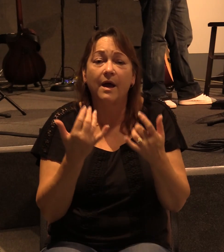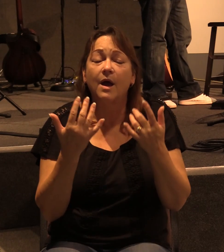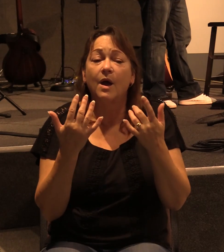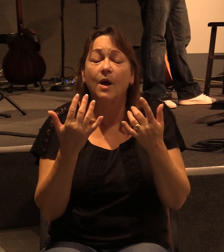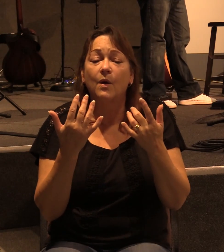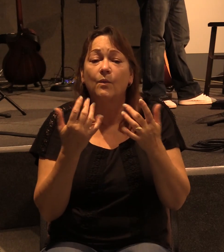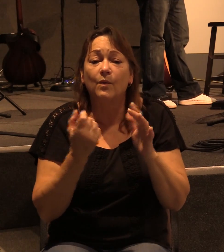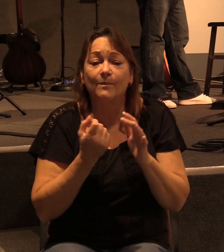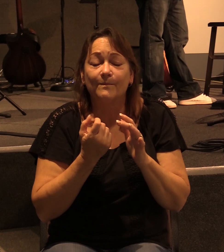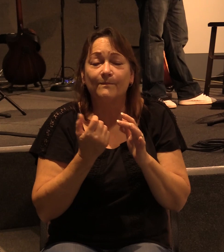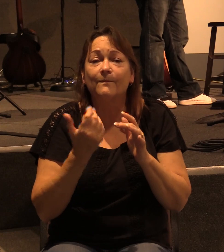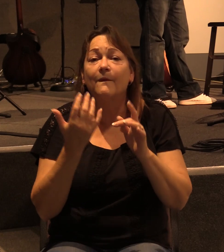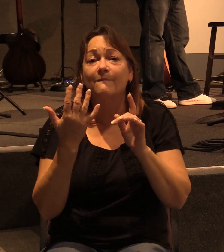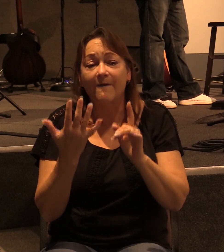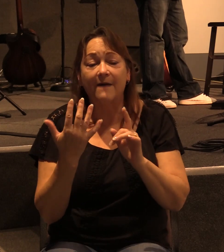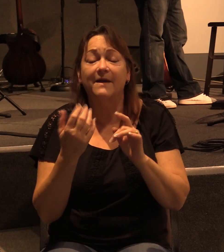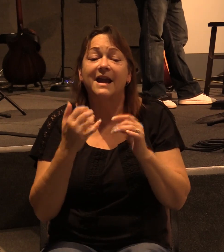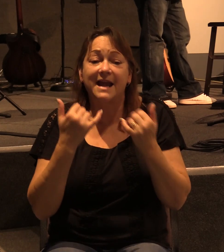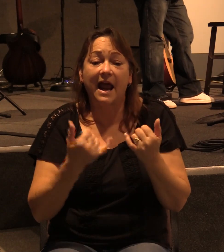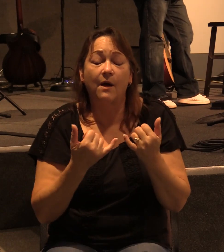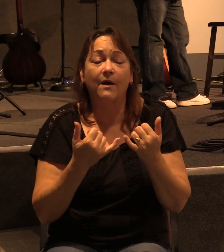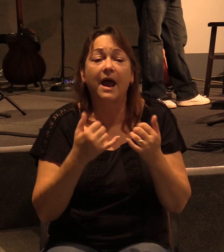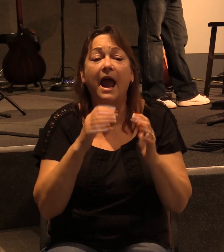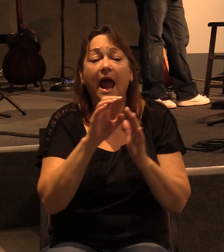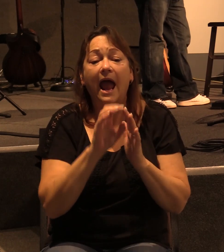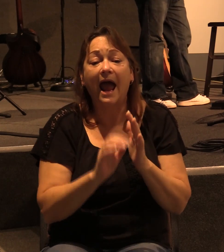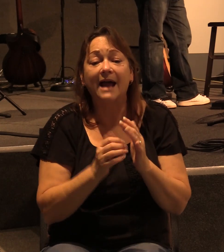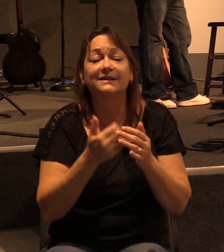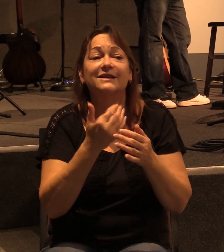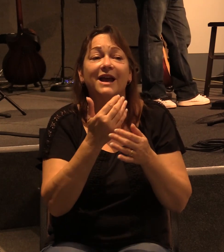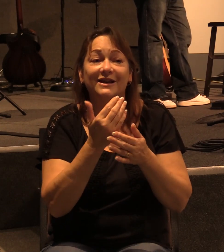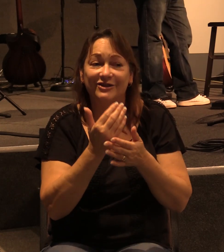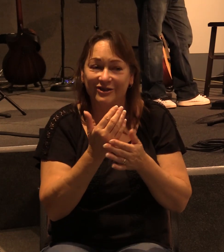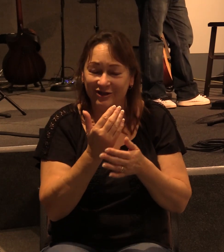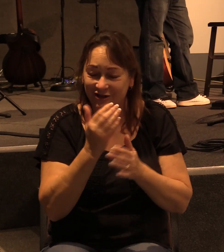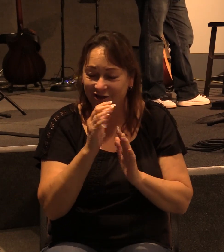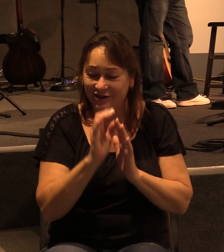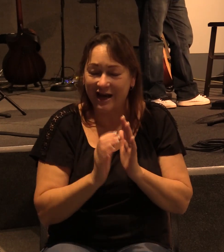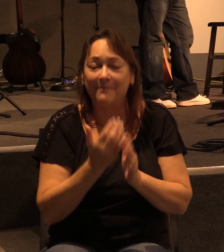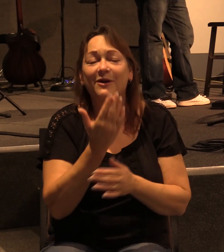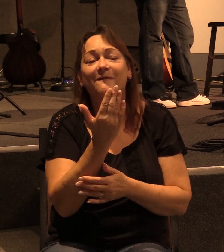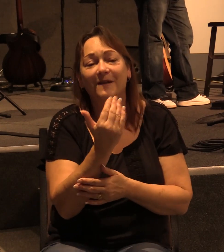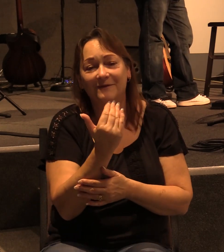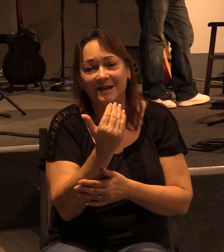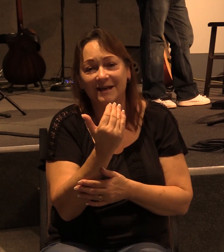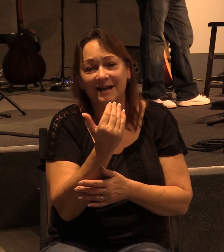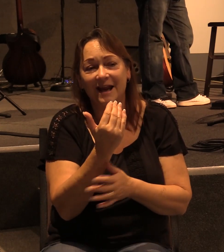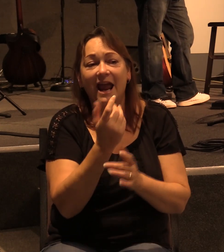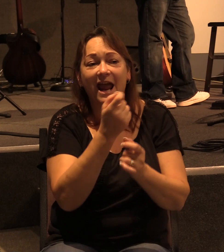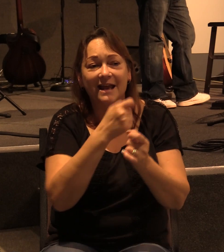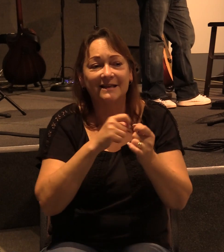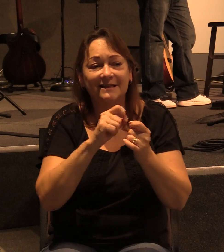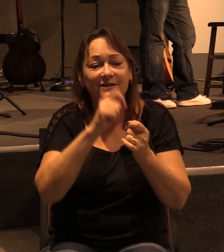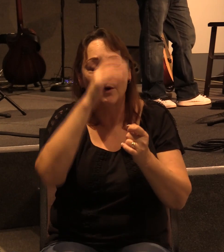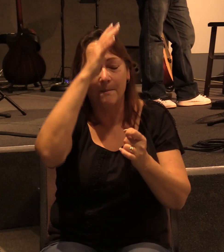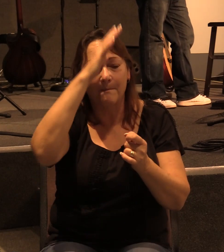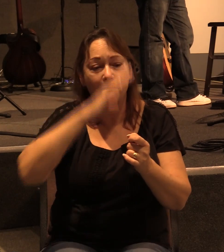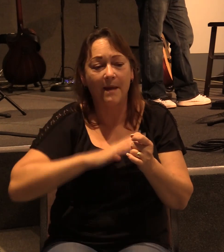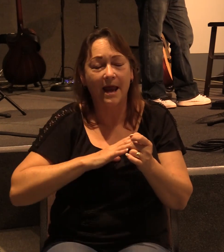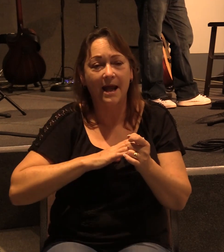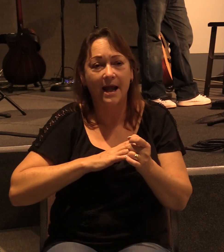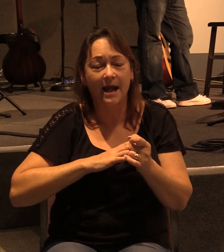went to Jerusalem. And so, in Acts, chapter 15, it says, And certain men came down from